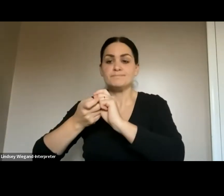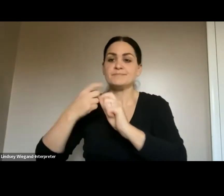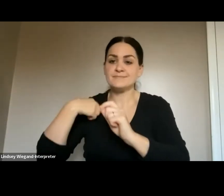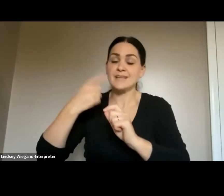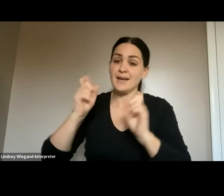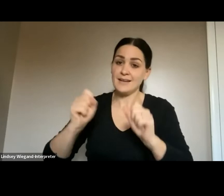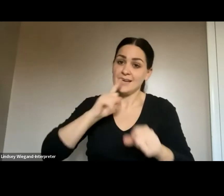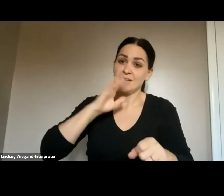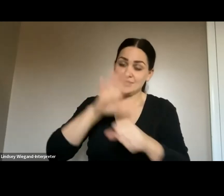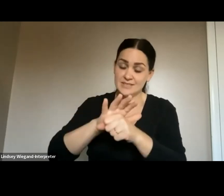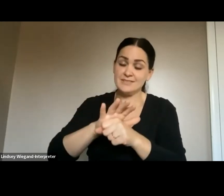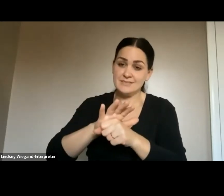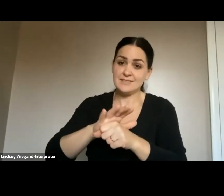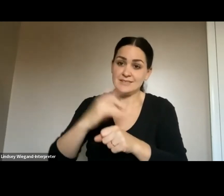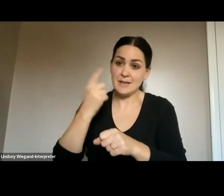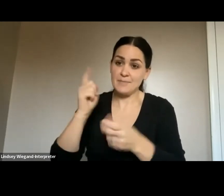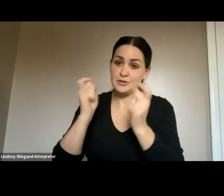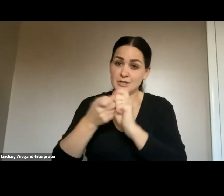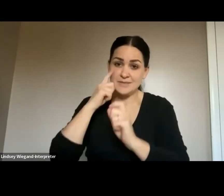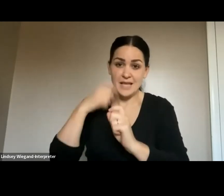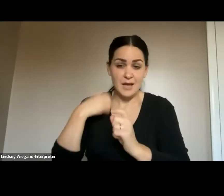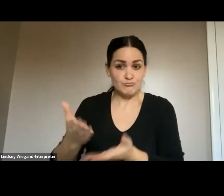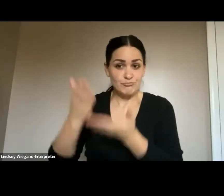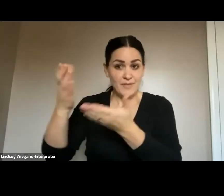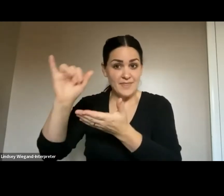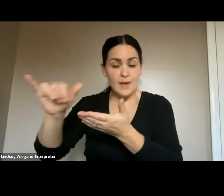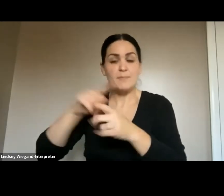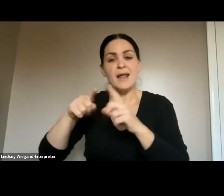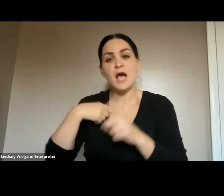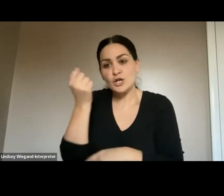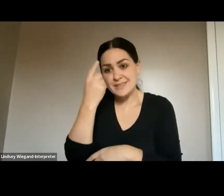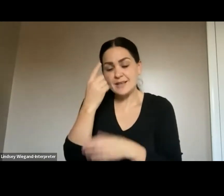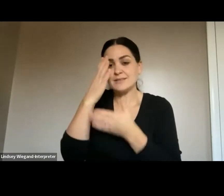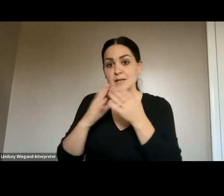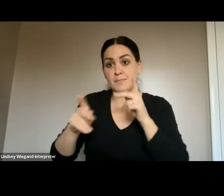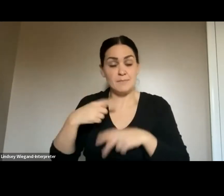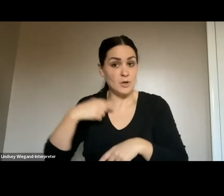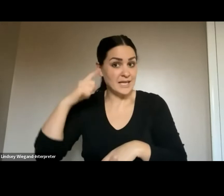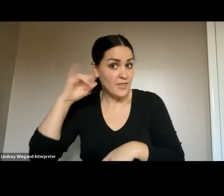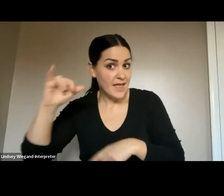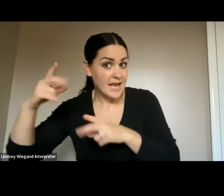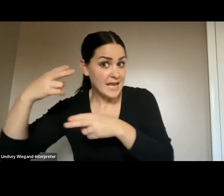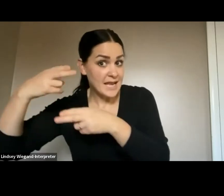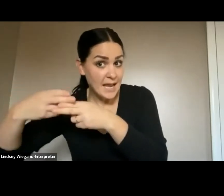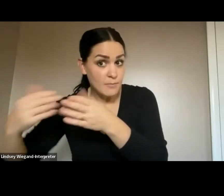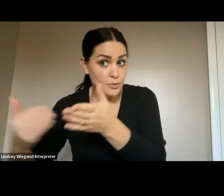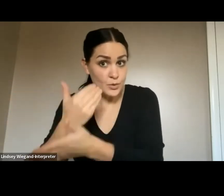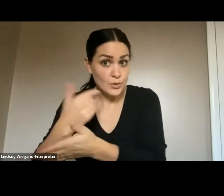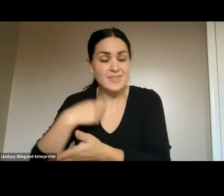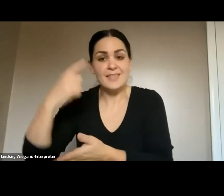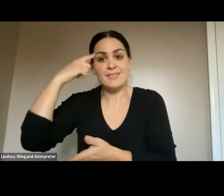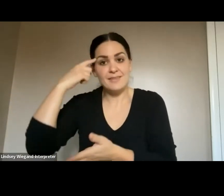org chart and tell you. So, so I, but, but I understand some people hear transdev and they don't, that when they see the new structure,